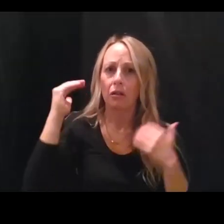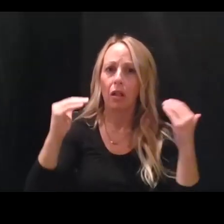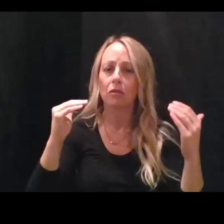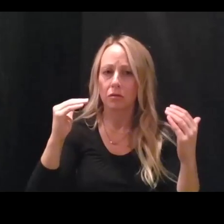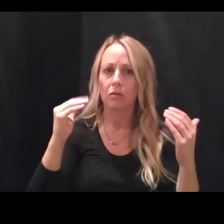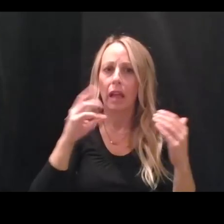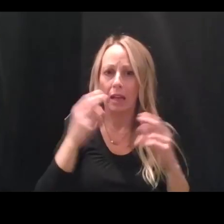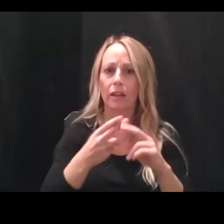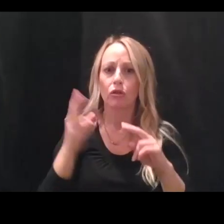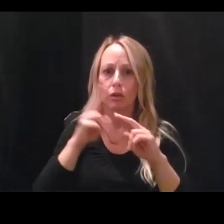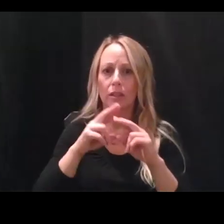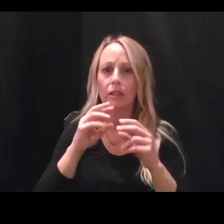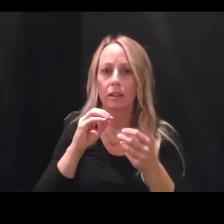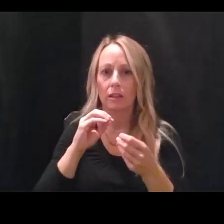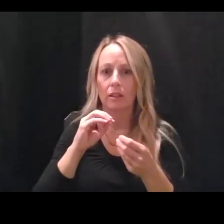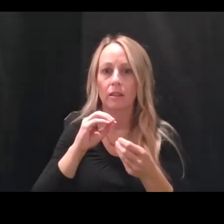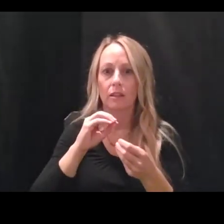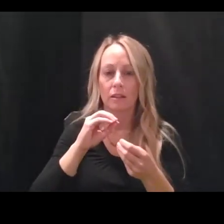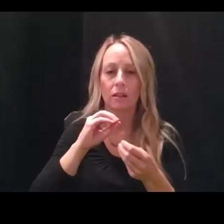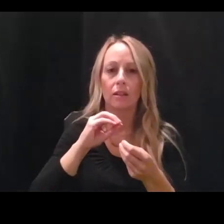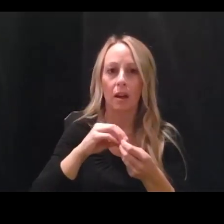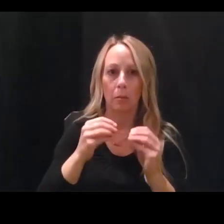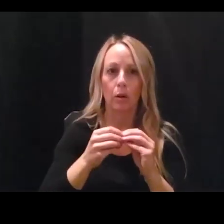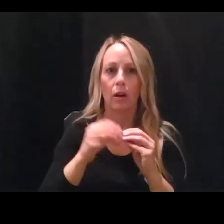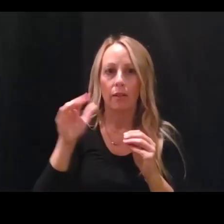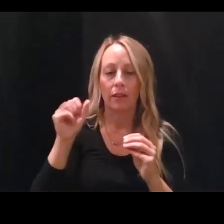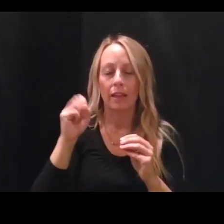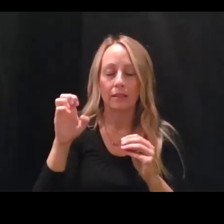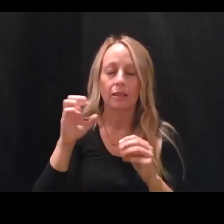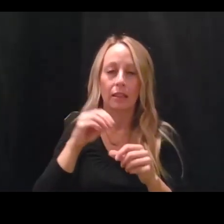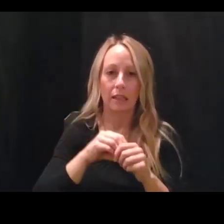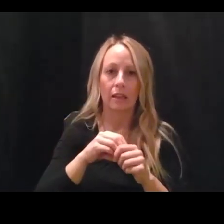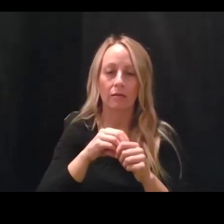increasing number of cases in older adults.